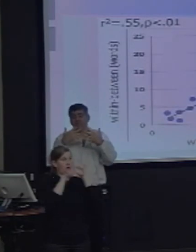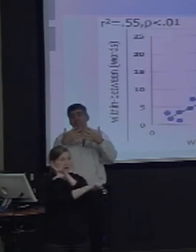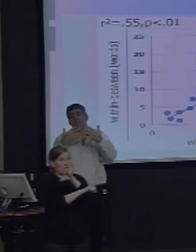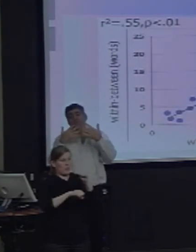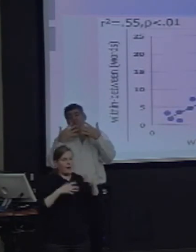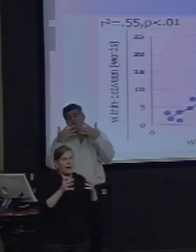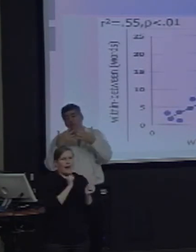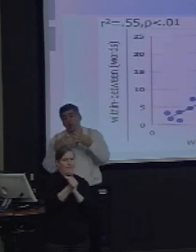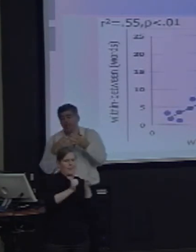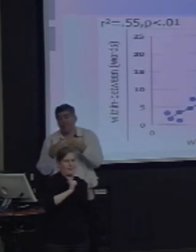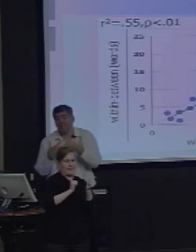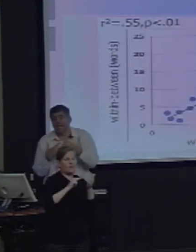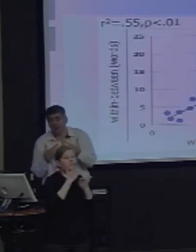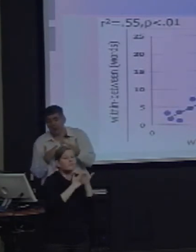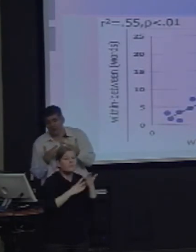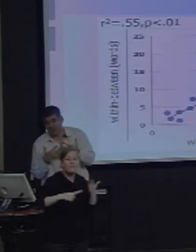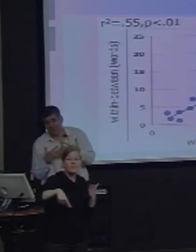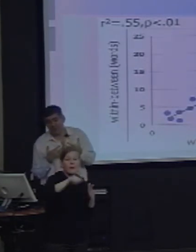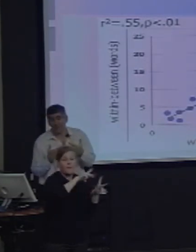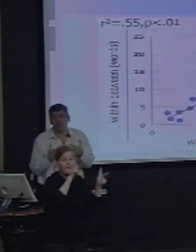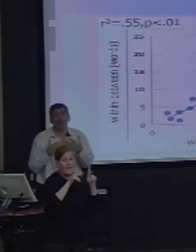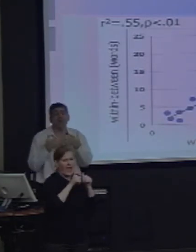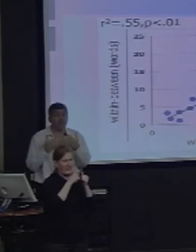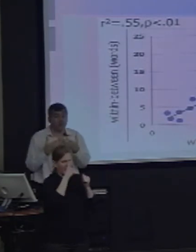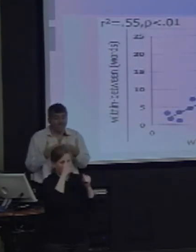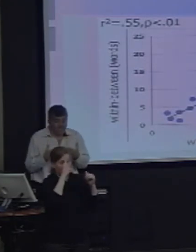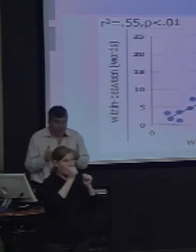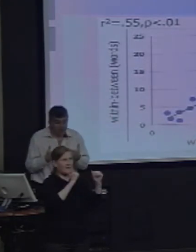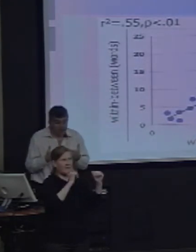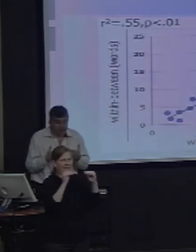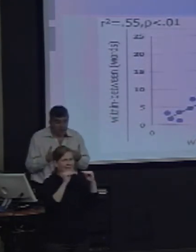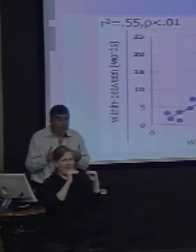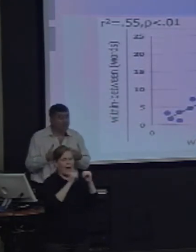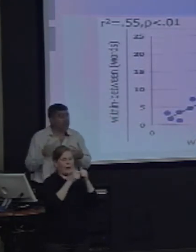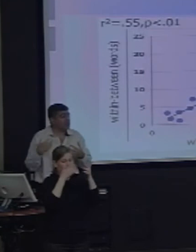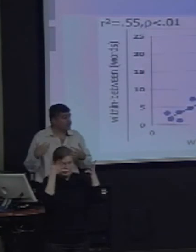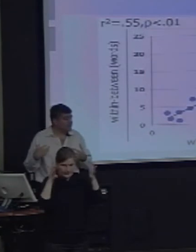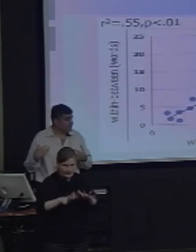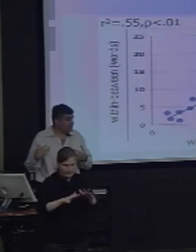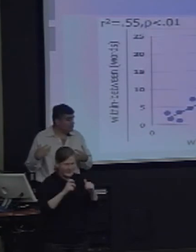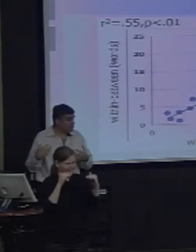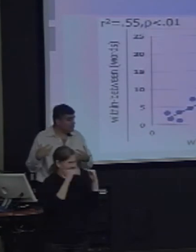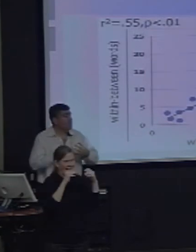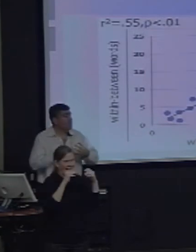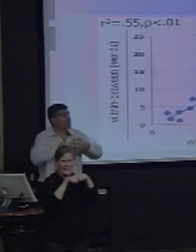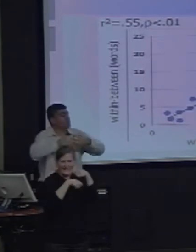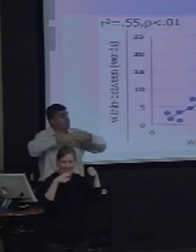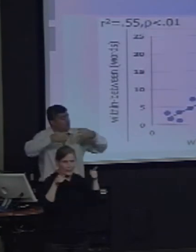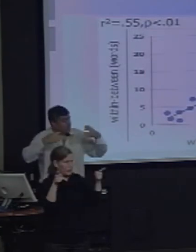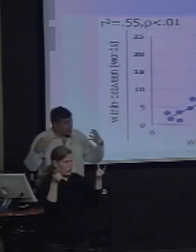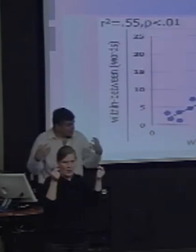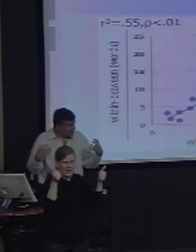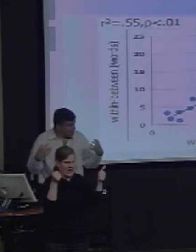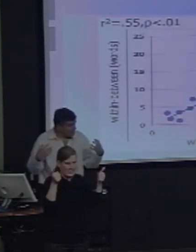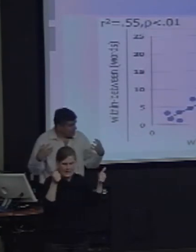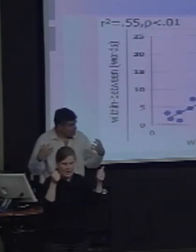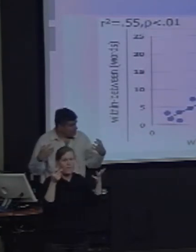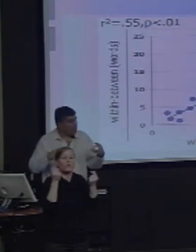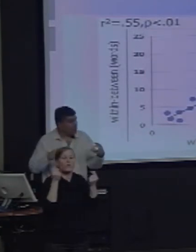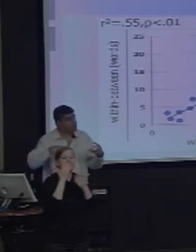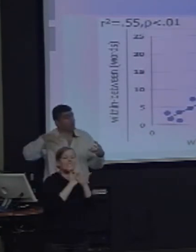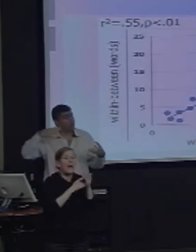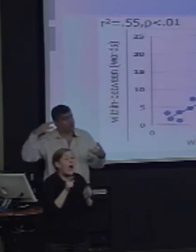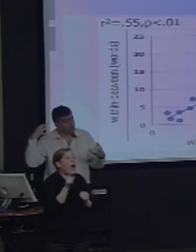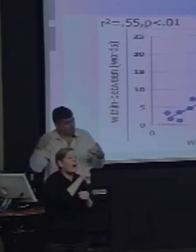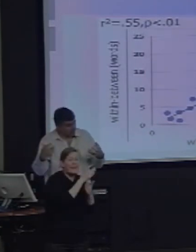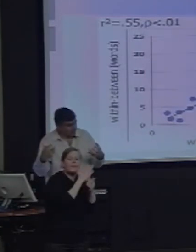the competition into a more bilateral organization for each. In other individuals, there's been greater competition,